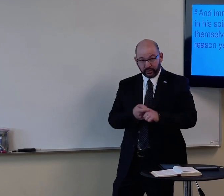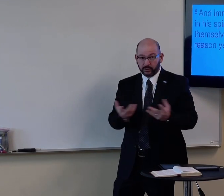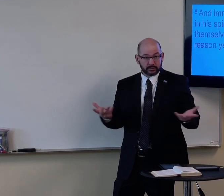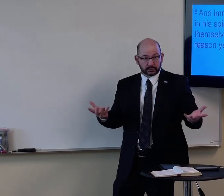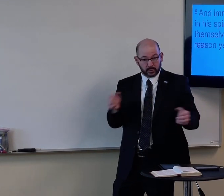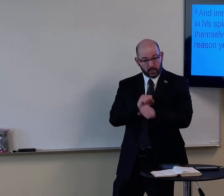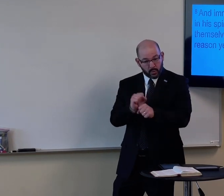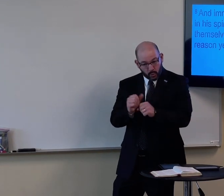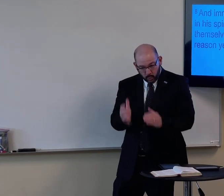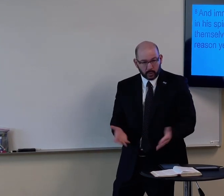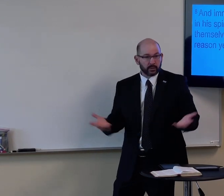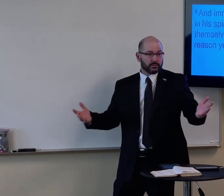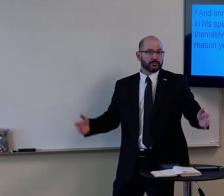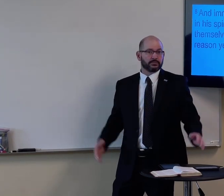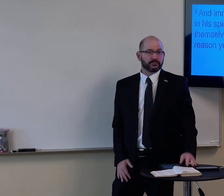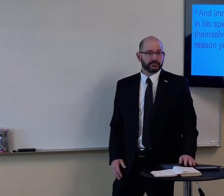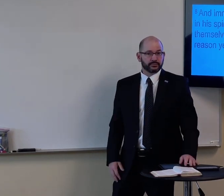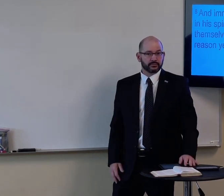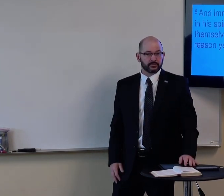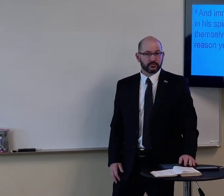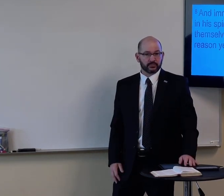your friends, your coworkers?